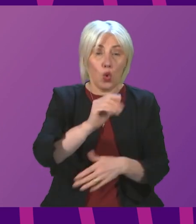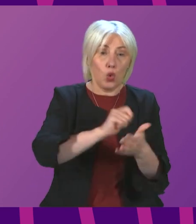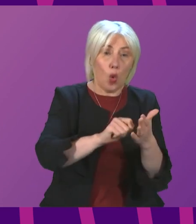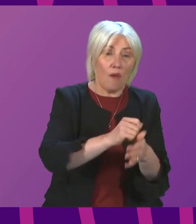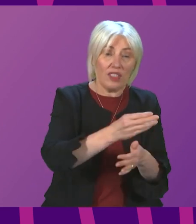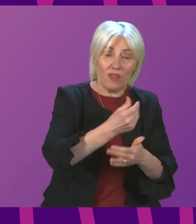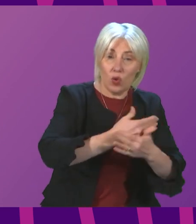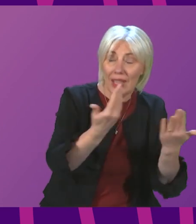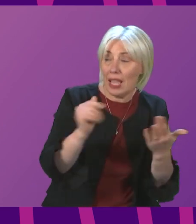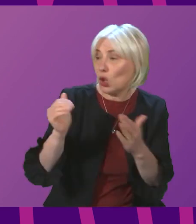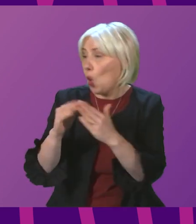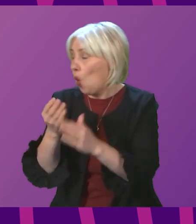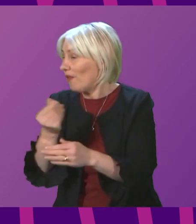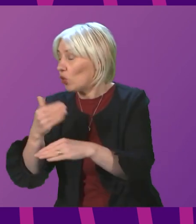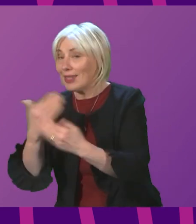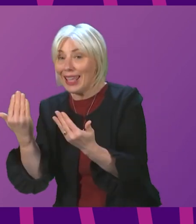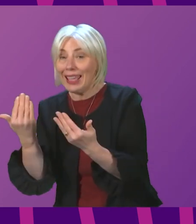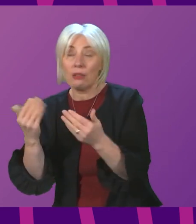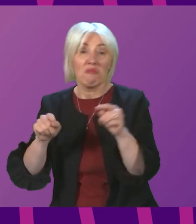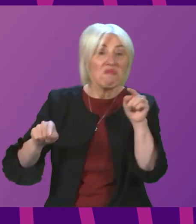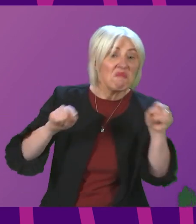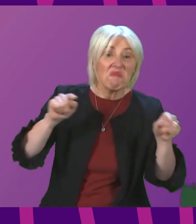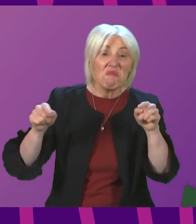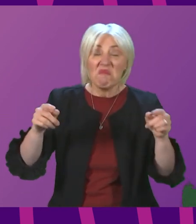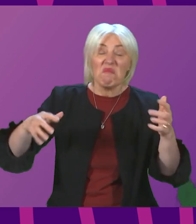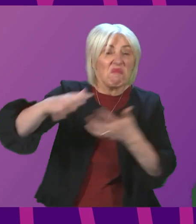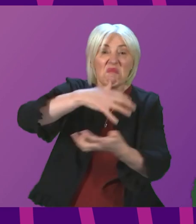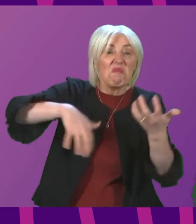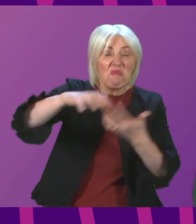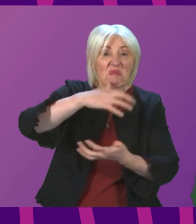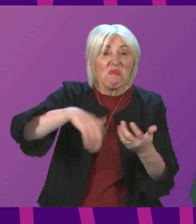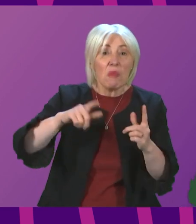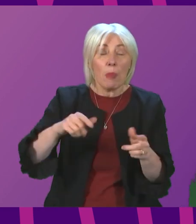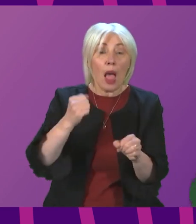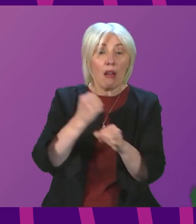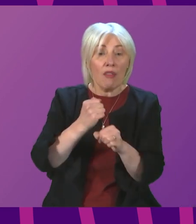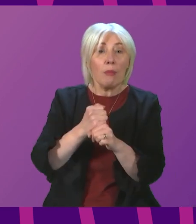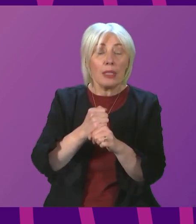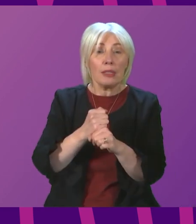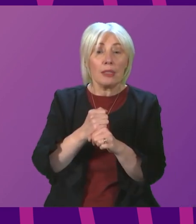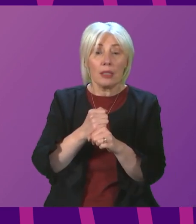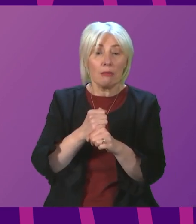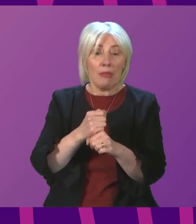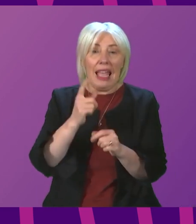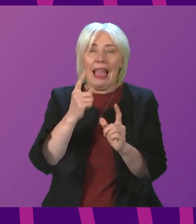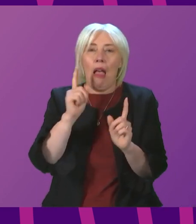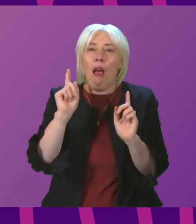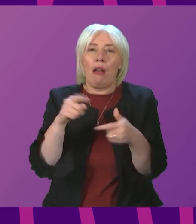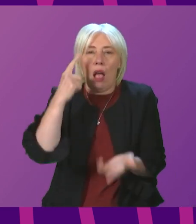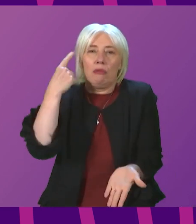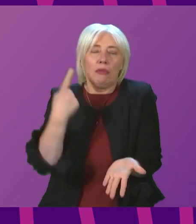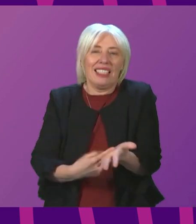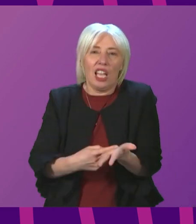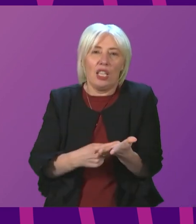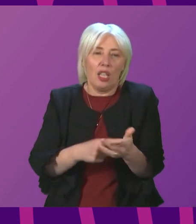at other times, a mix of staff perhaps being office-based and home-based. Government can and shouldn't seek to mandate what that looks like in every